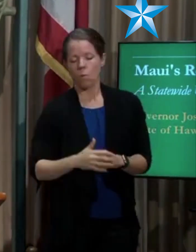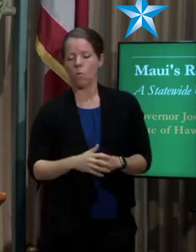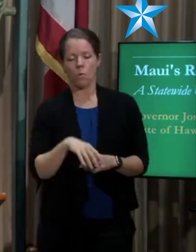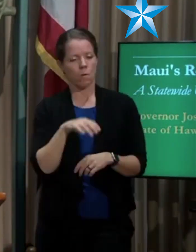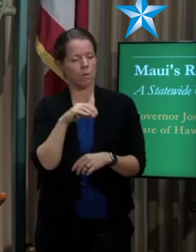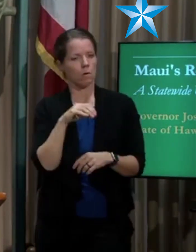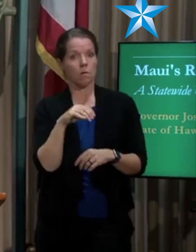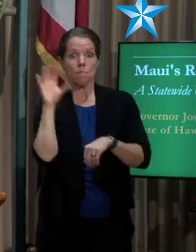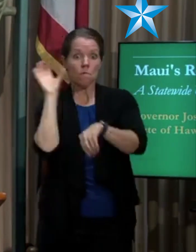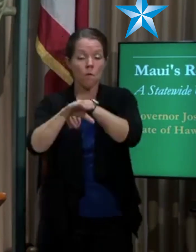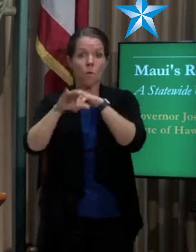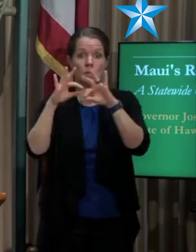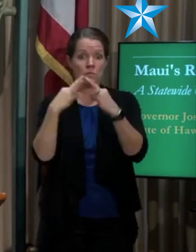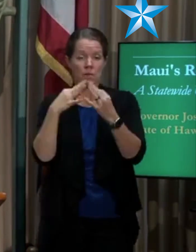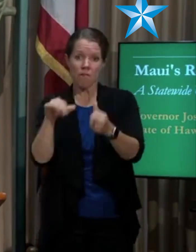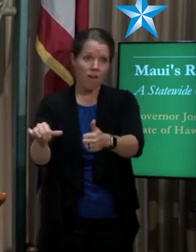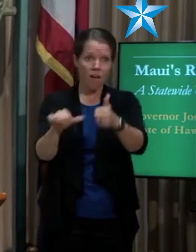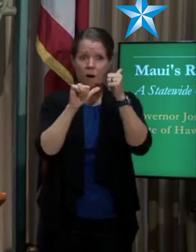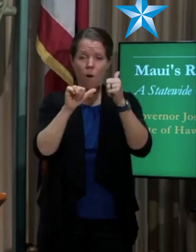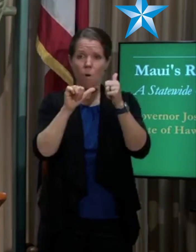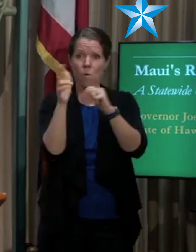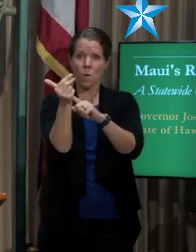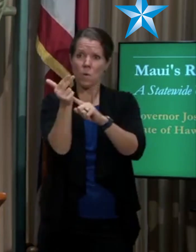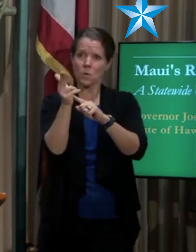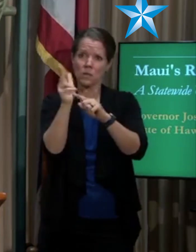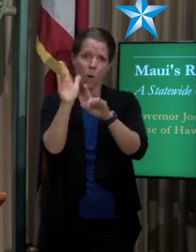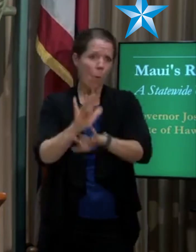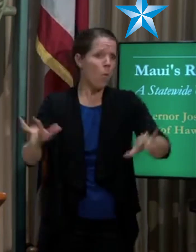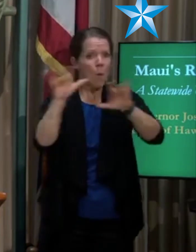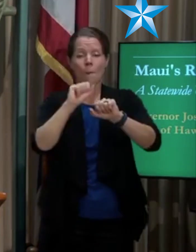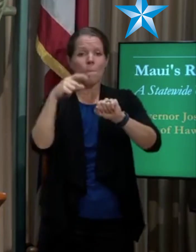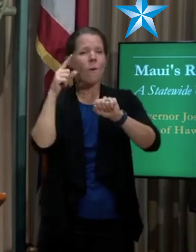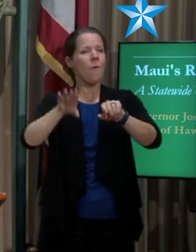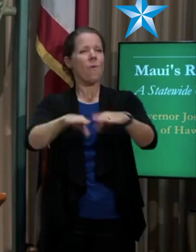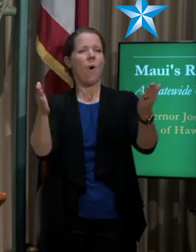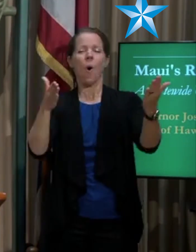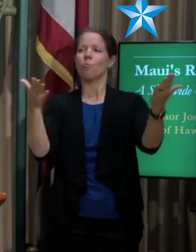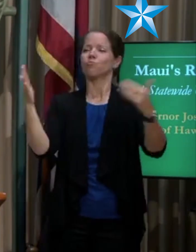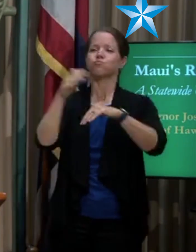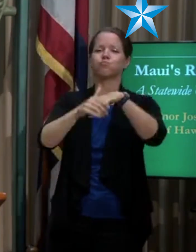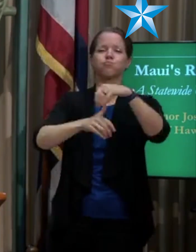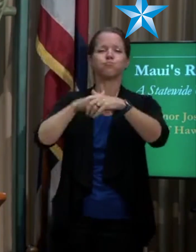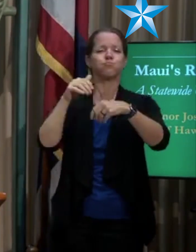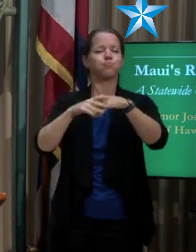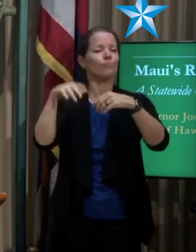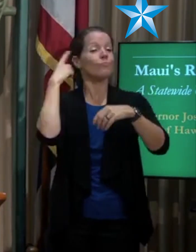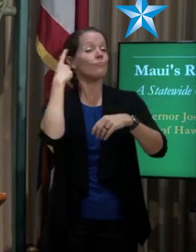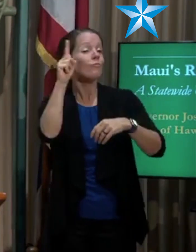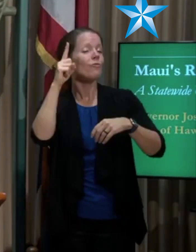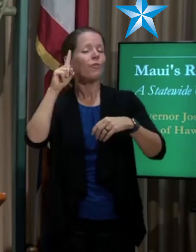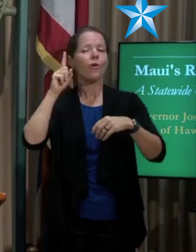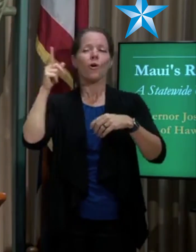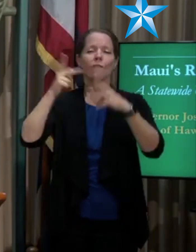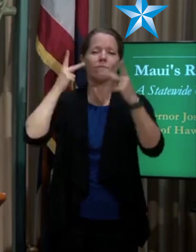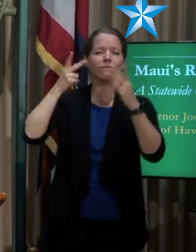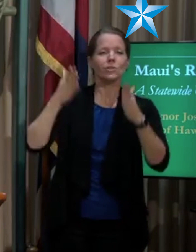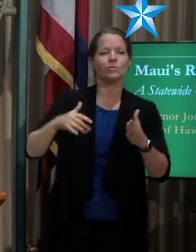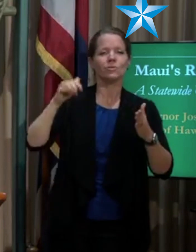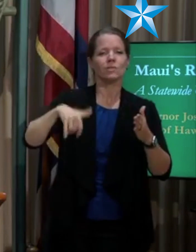There is a counter narrative that we should not open up for several years. That's not possible,